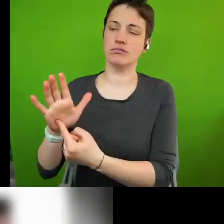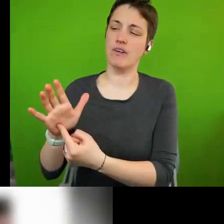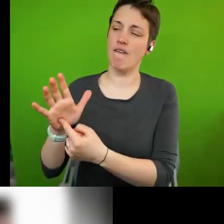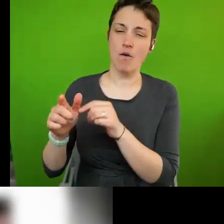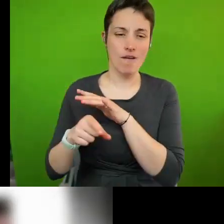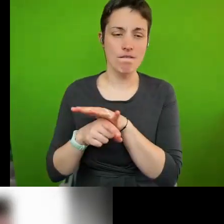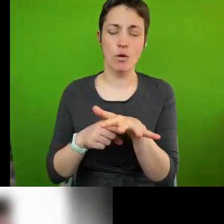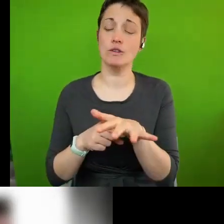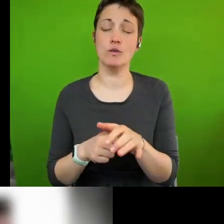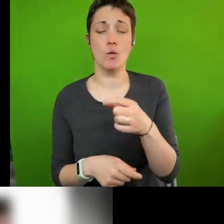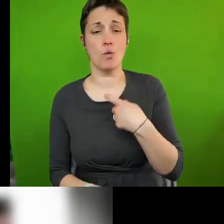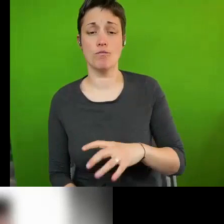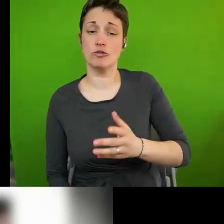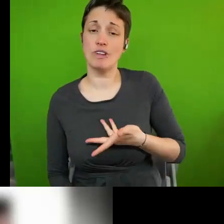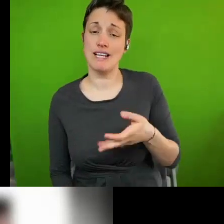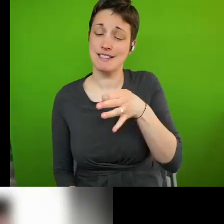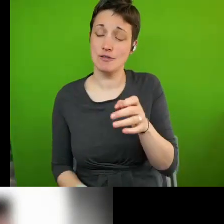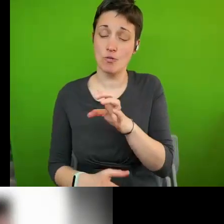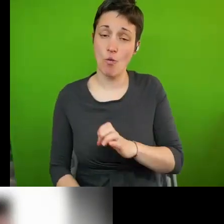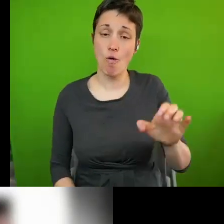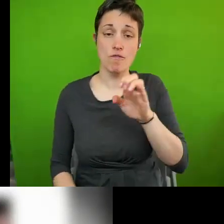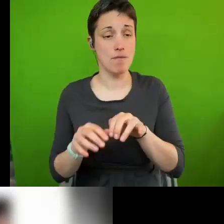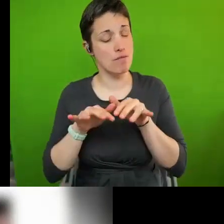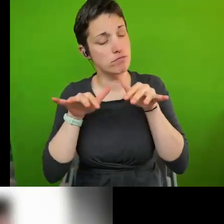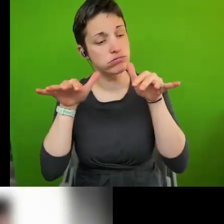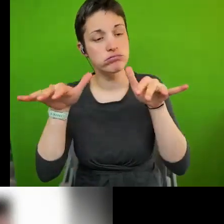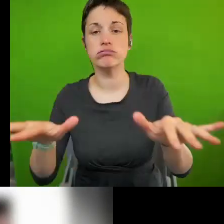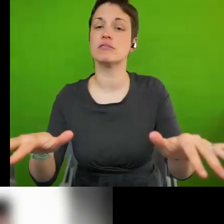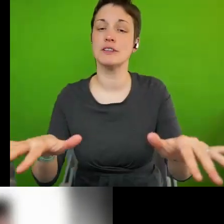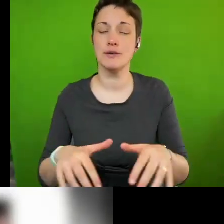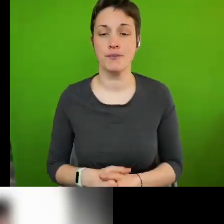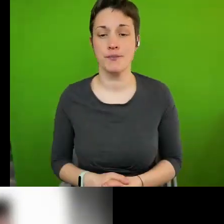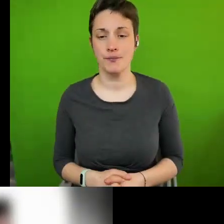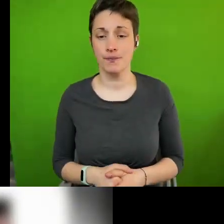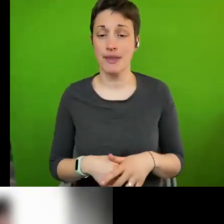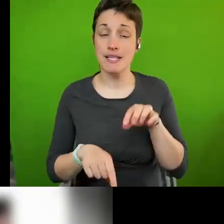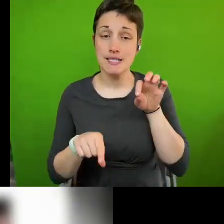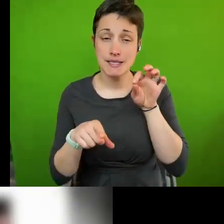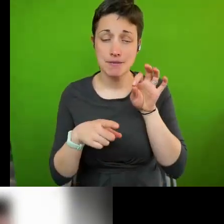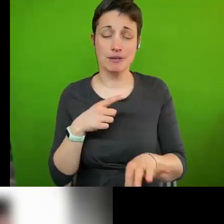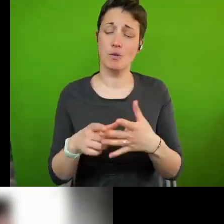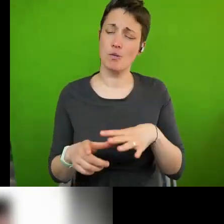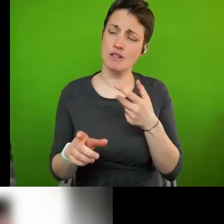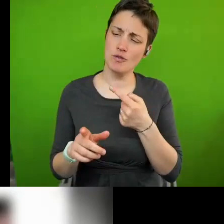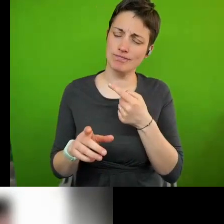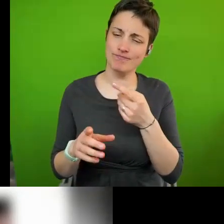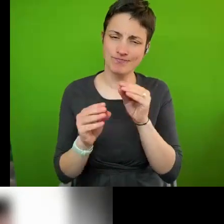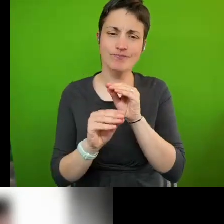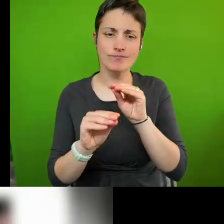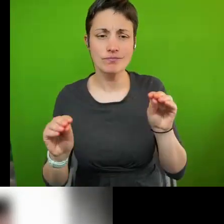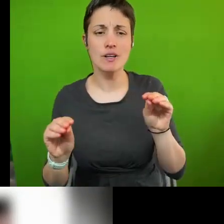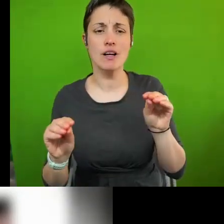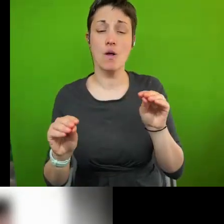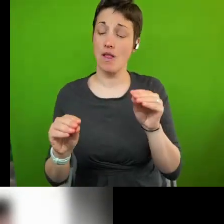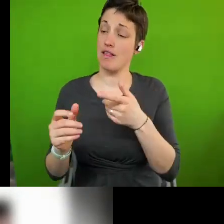in Europe and beyond. I want to highlight in particular the role of the annual events that they